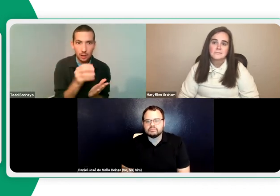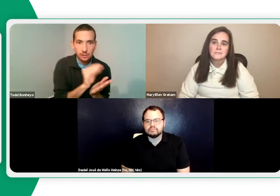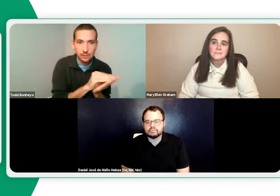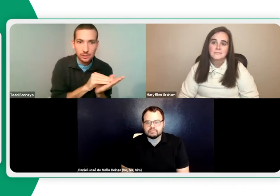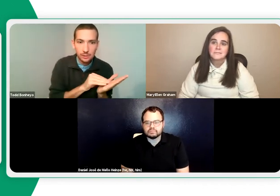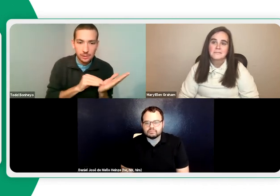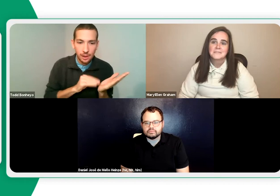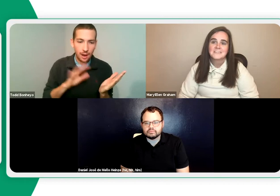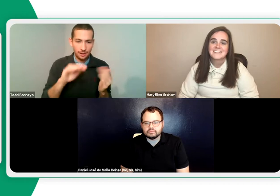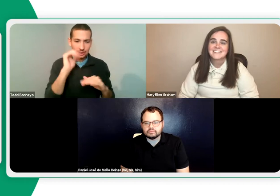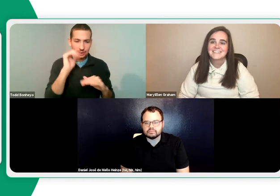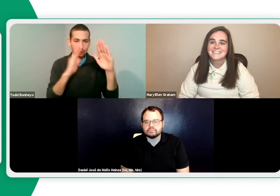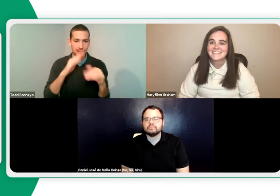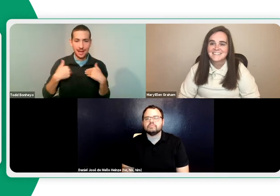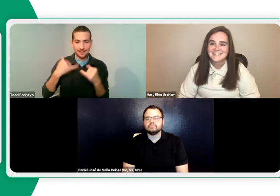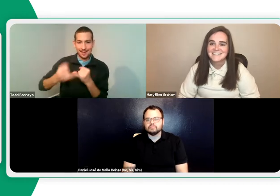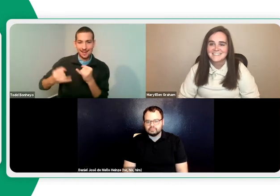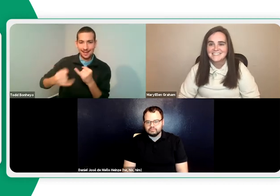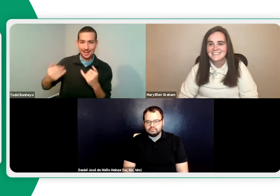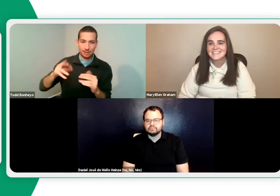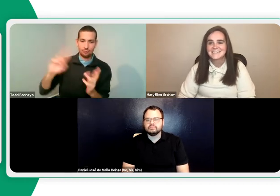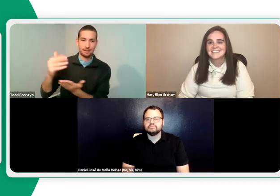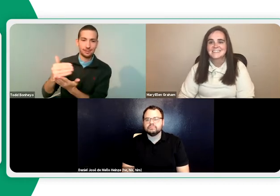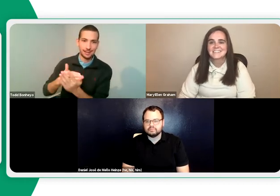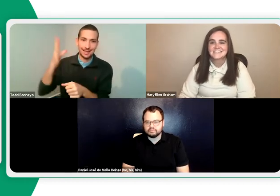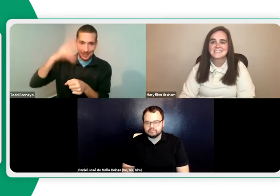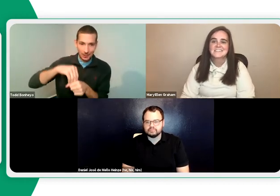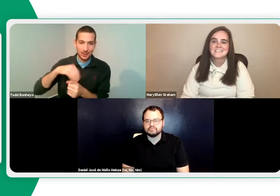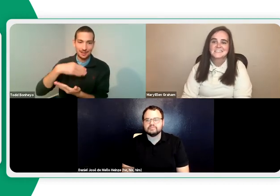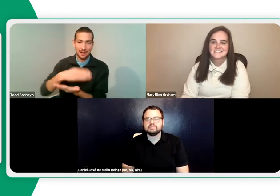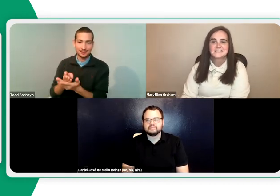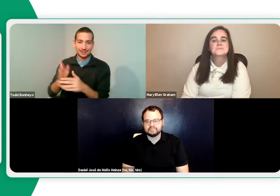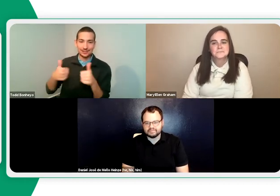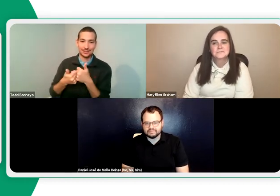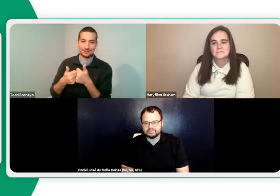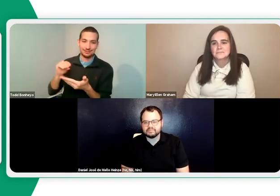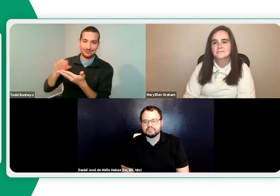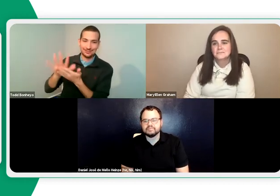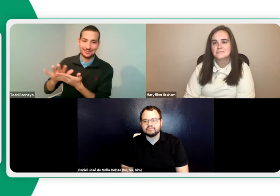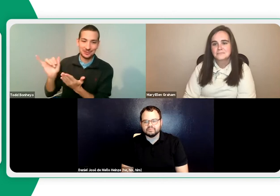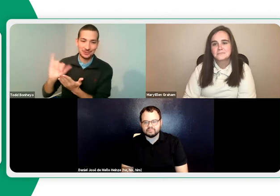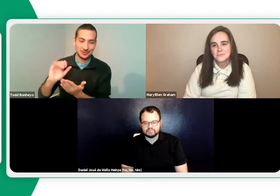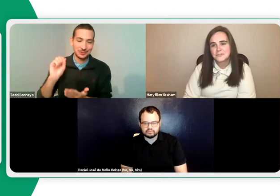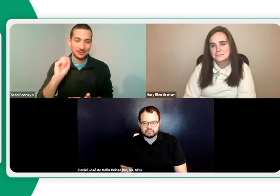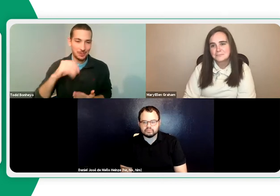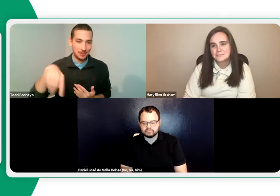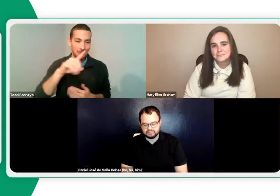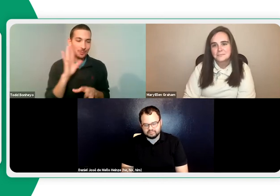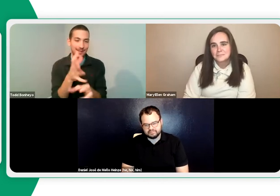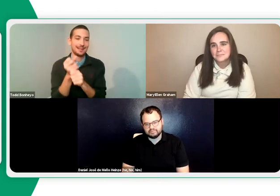to share at the end. So folks in the audience, I know you're looking to take notes. No worries. We do have a slide at the end that includes the budget